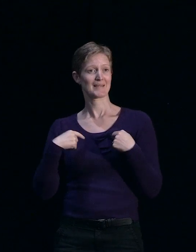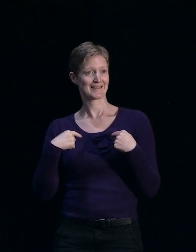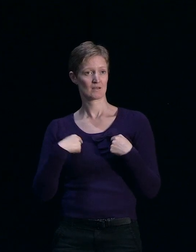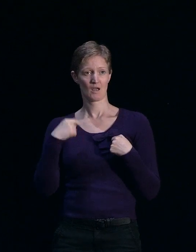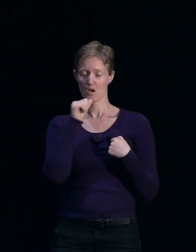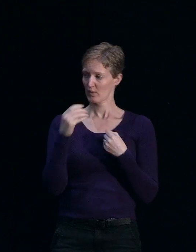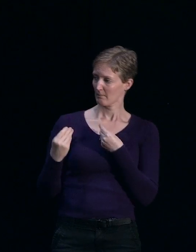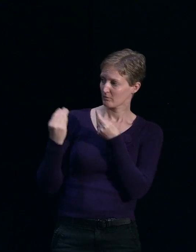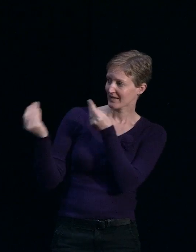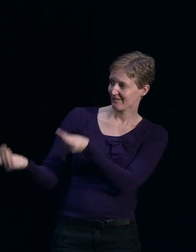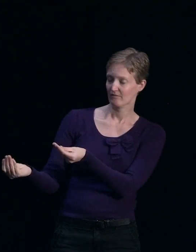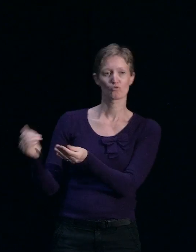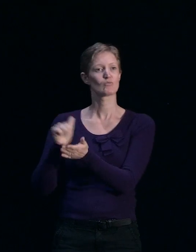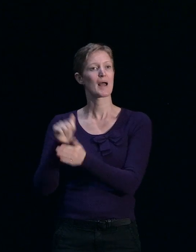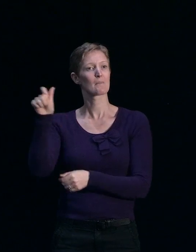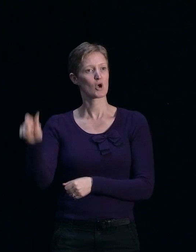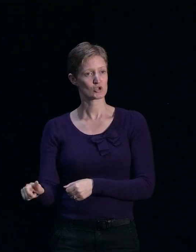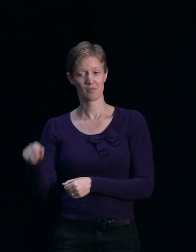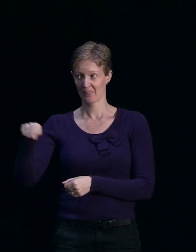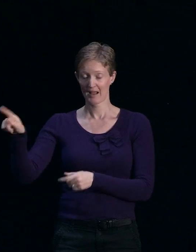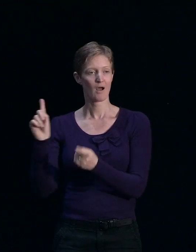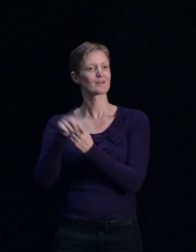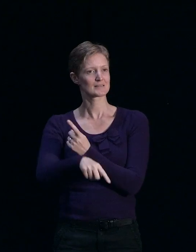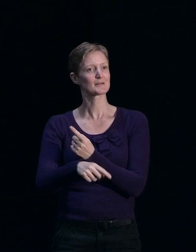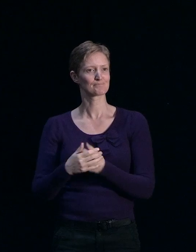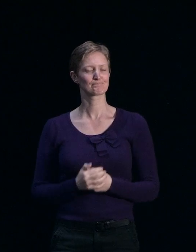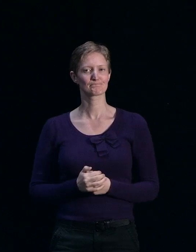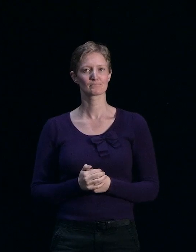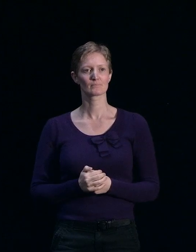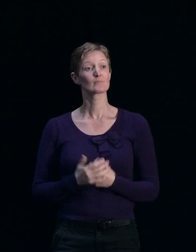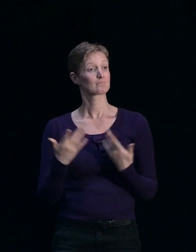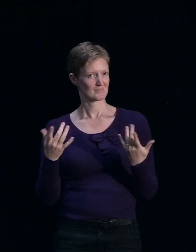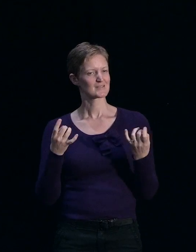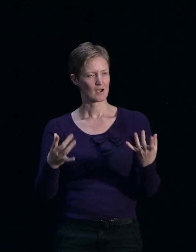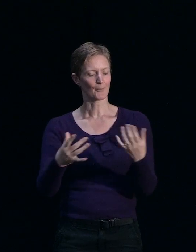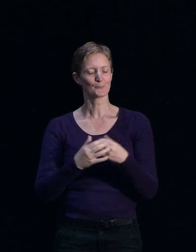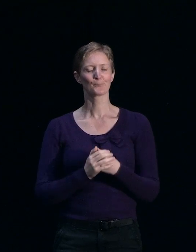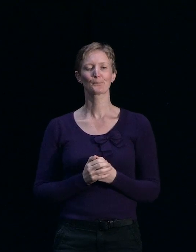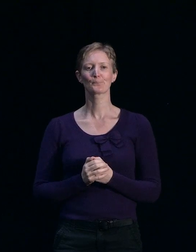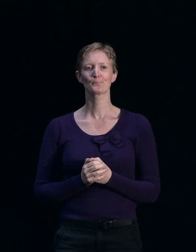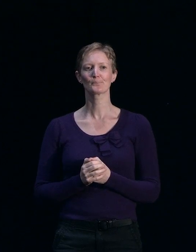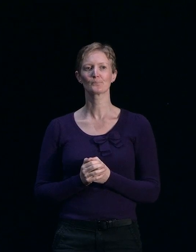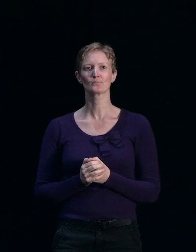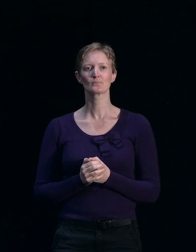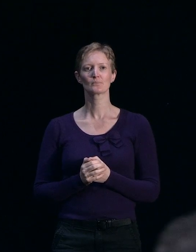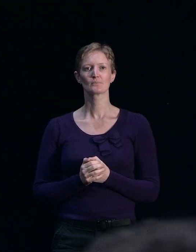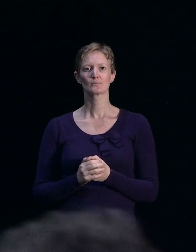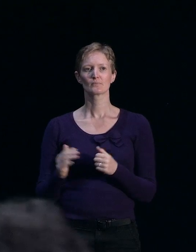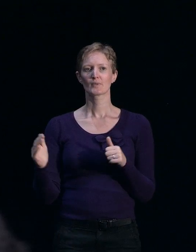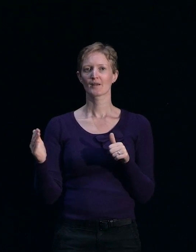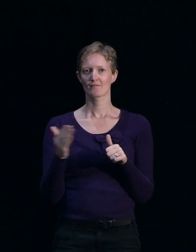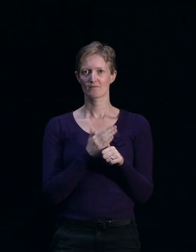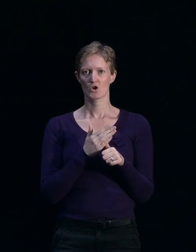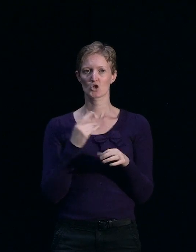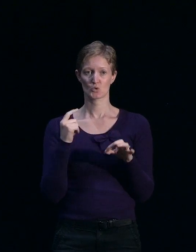to one of the insurers to answer. All right, so let's get underway. The first question that's